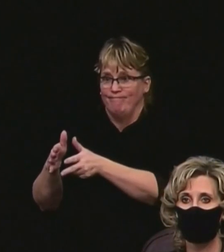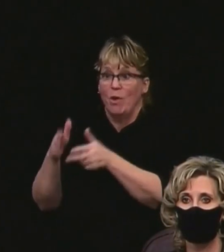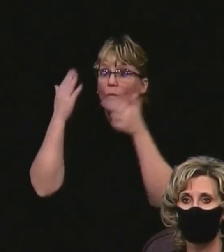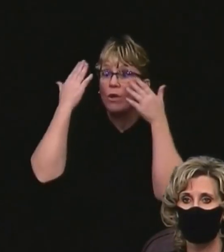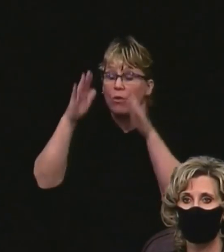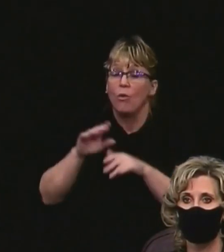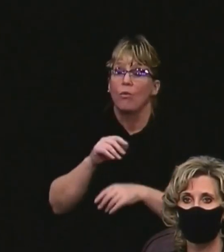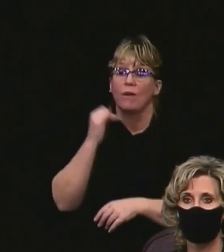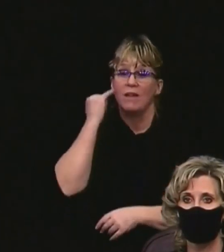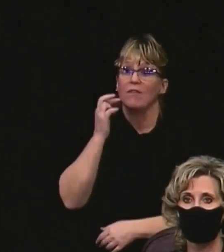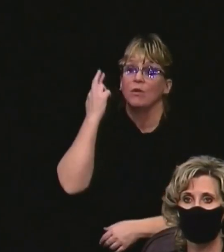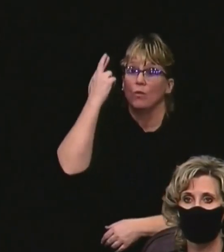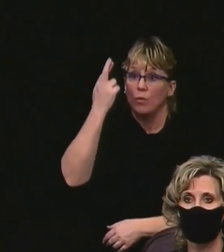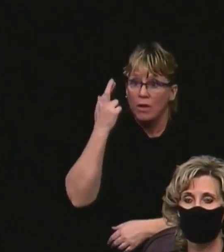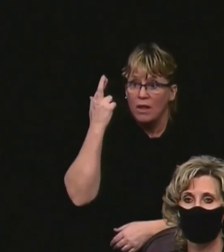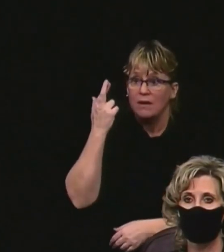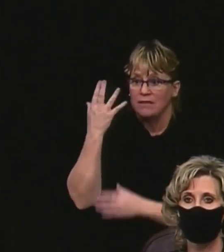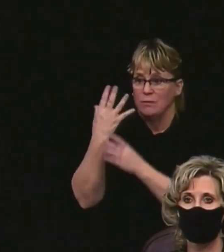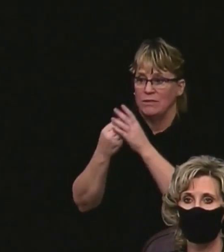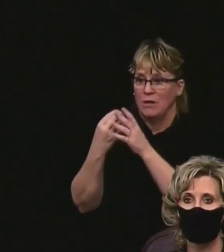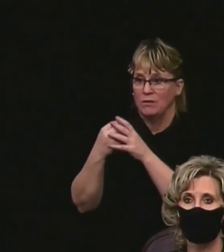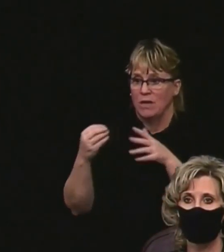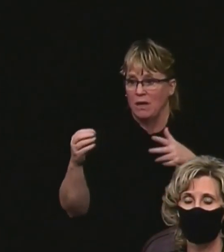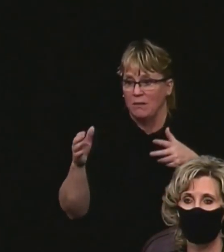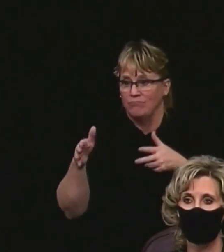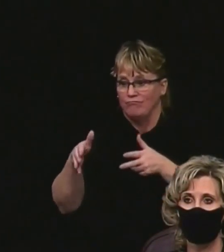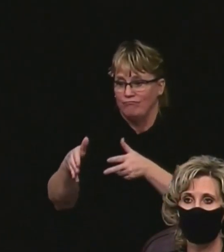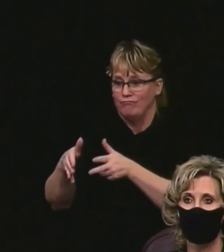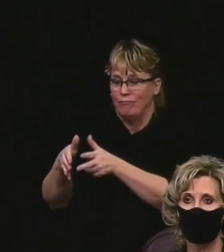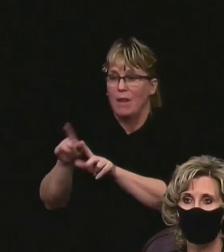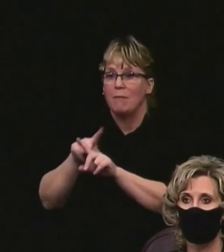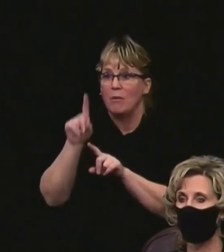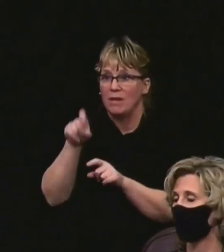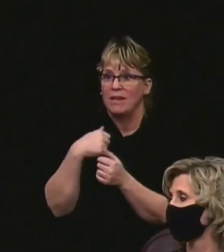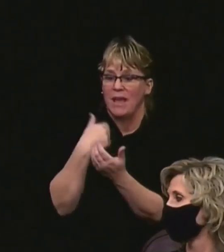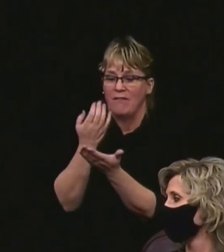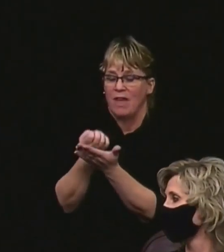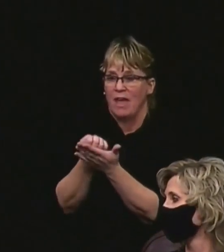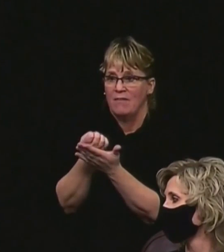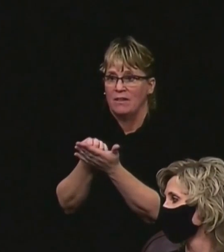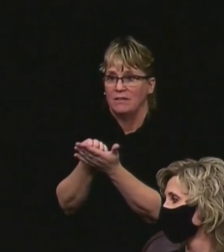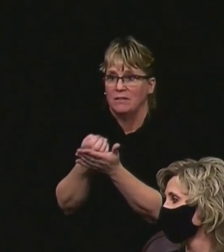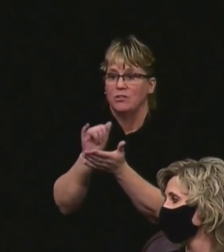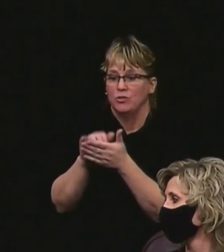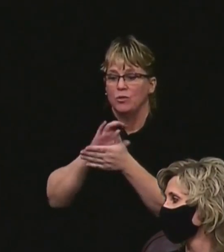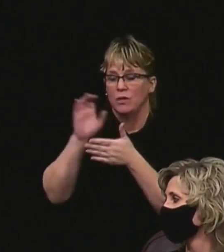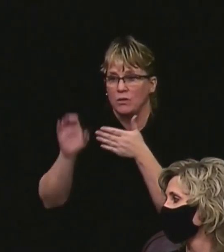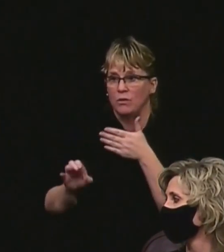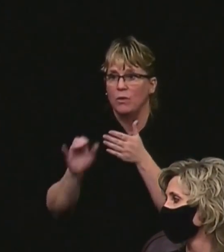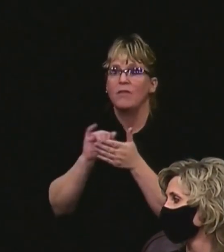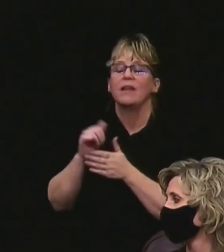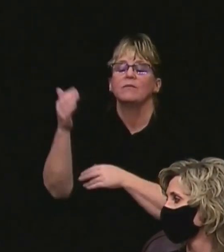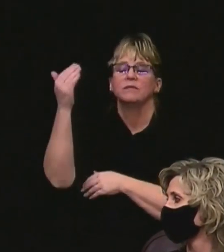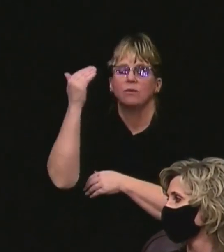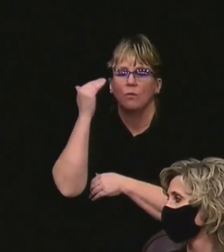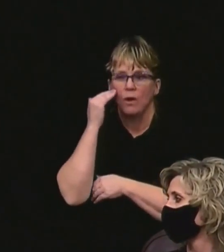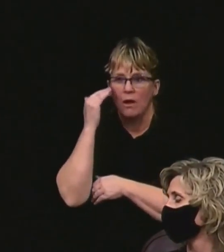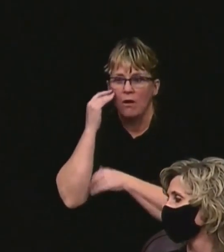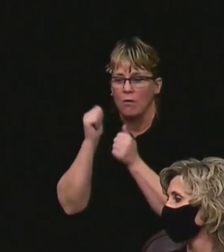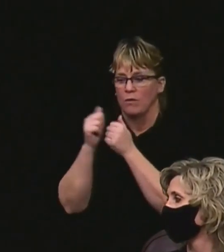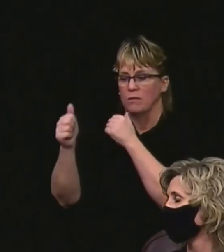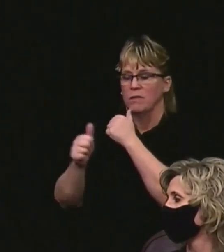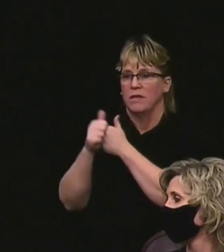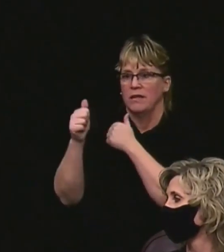if Ravensburg realized he was outside the lane of travel. We must provide evidence that would allow a trier of fact to conclude that Ravensburg was aware of the